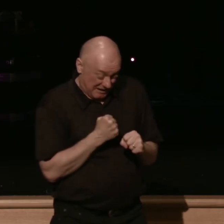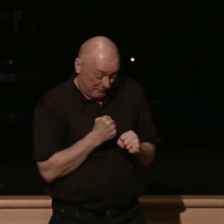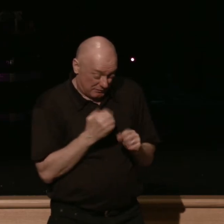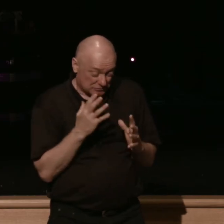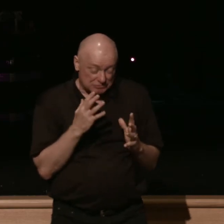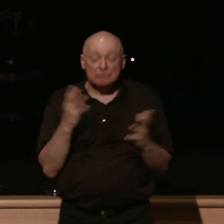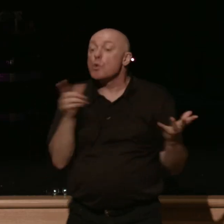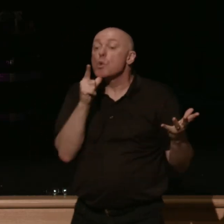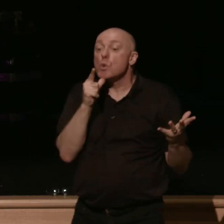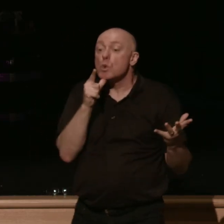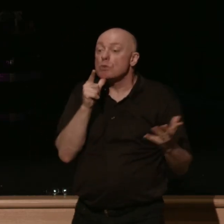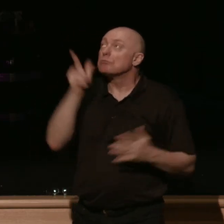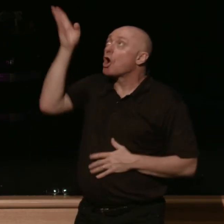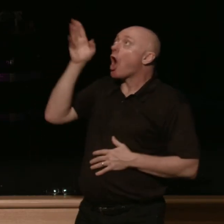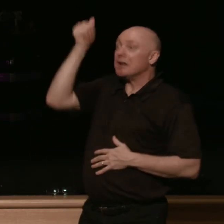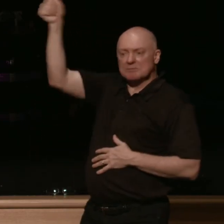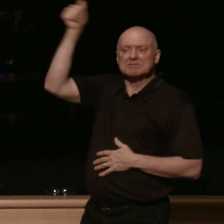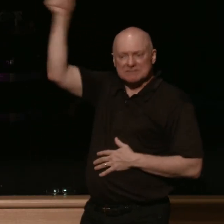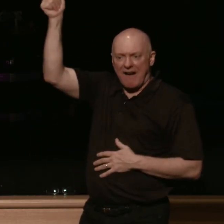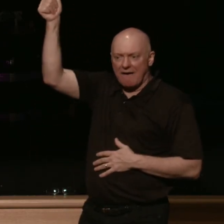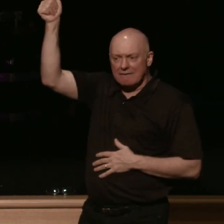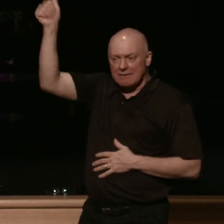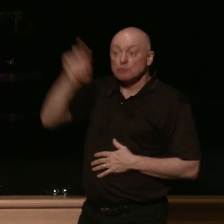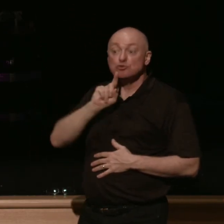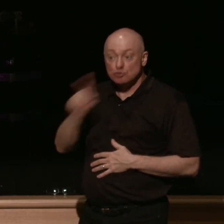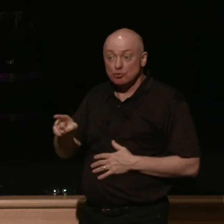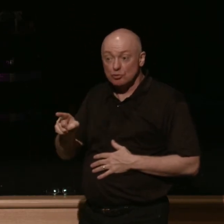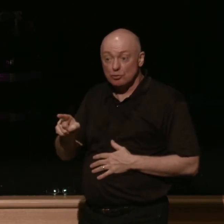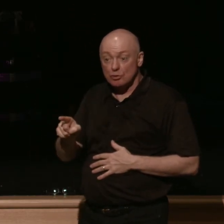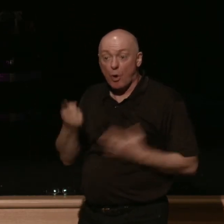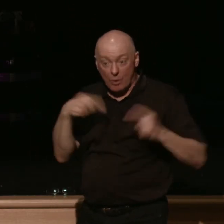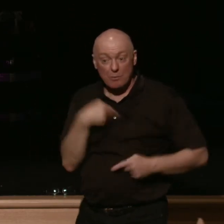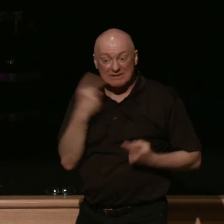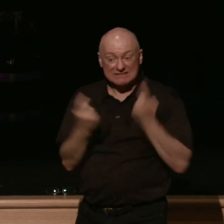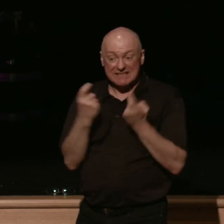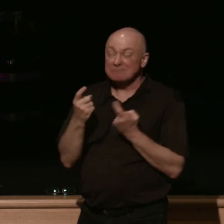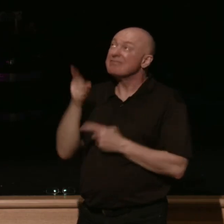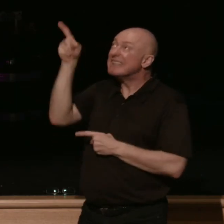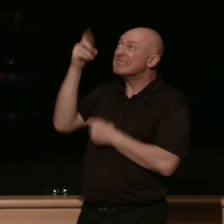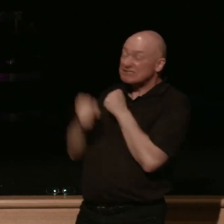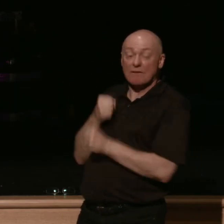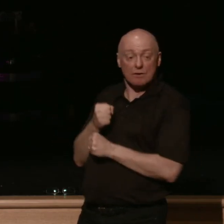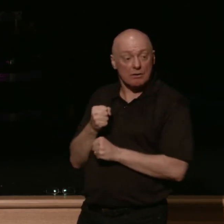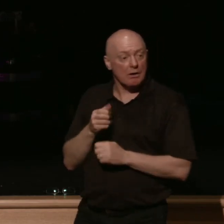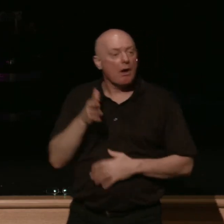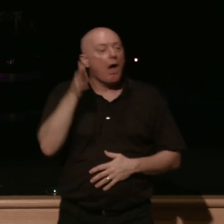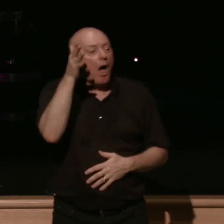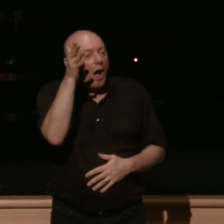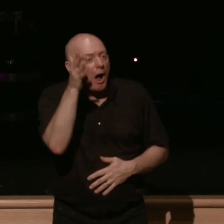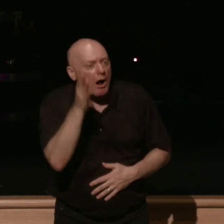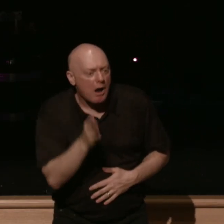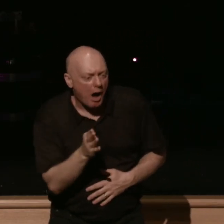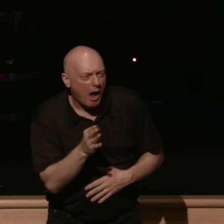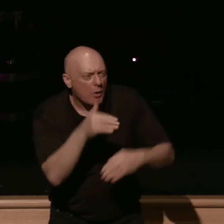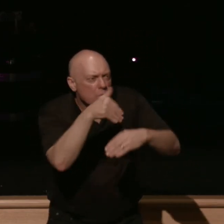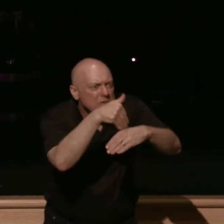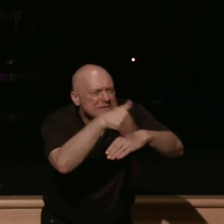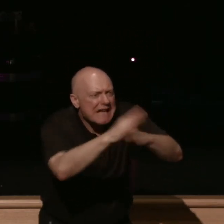sin is god himself that's true yes that's true and so god will bring and send trials to